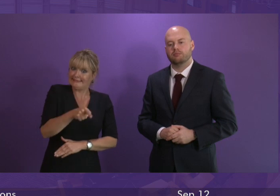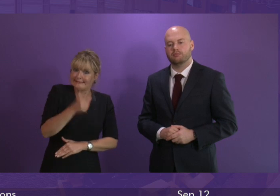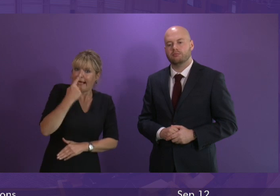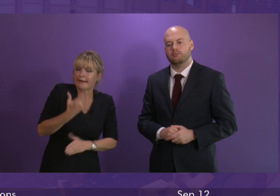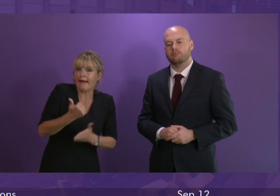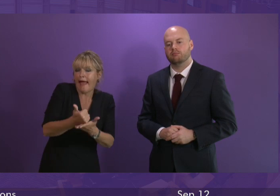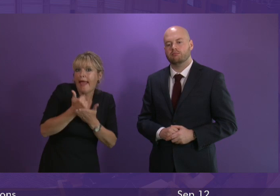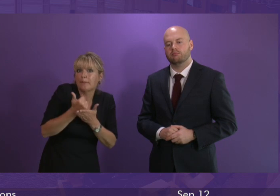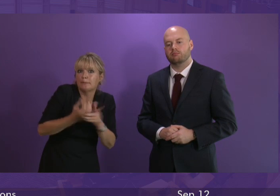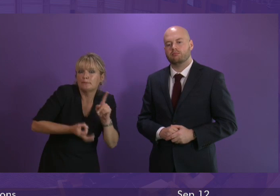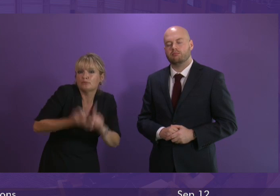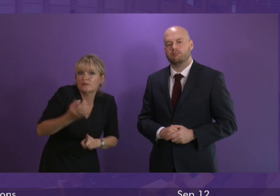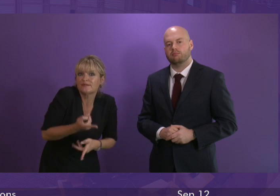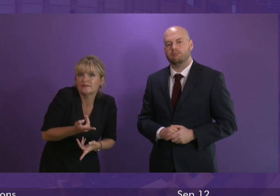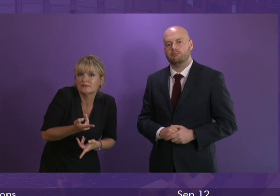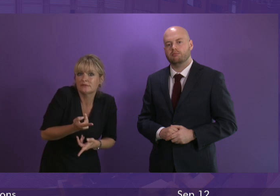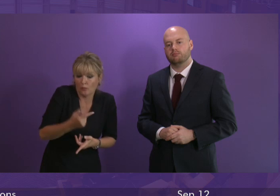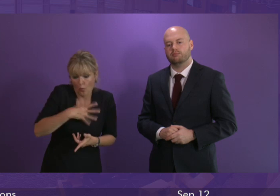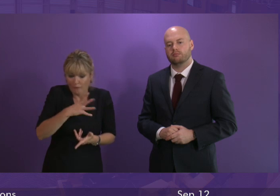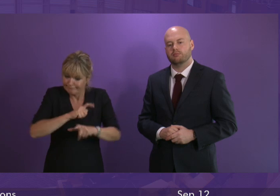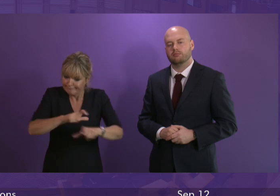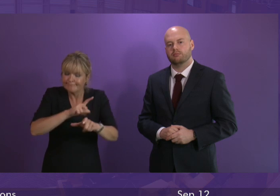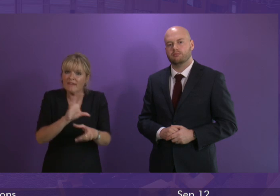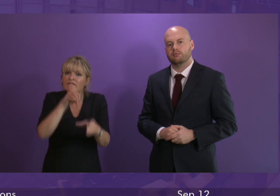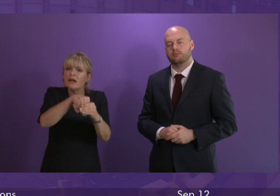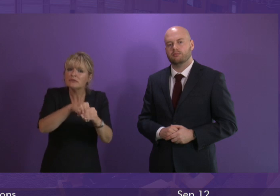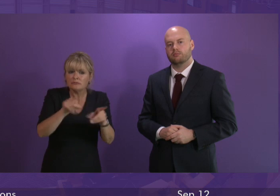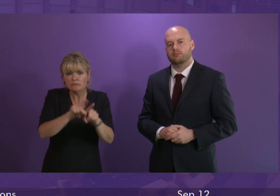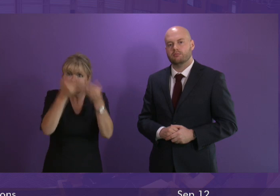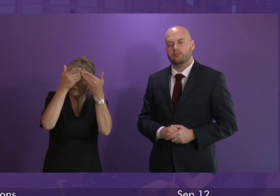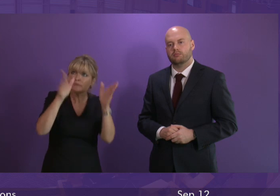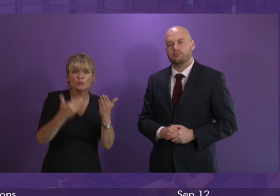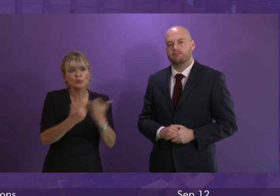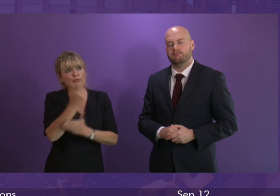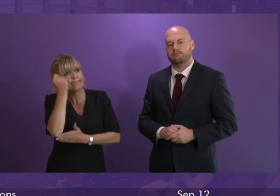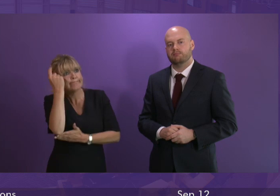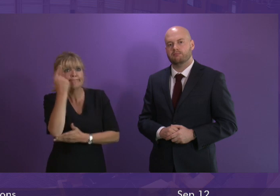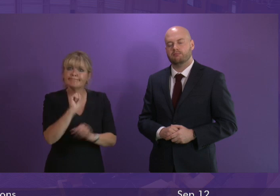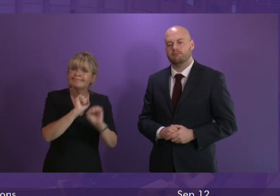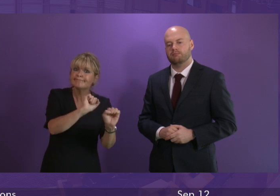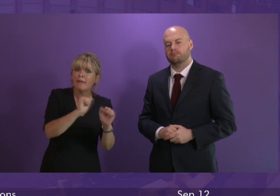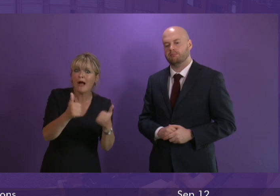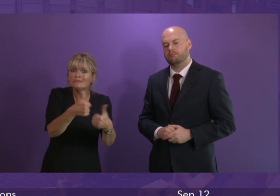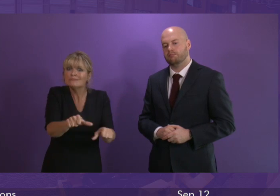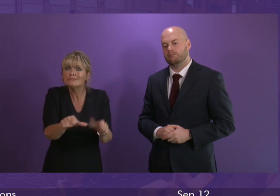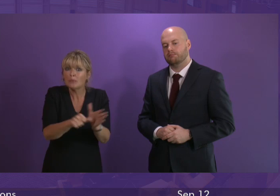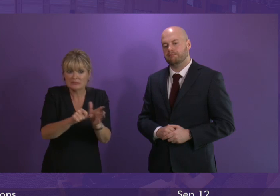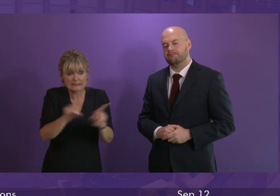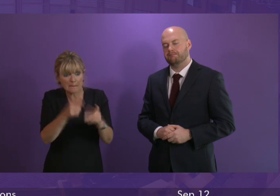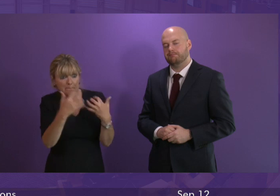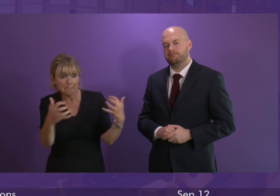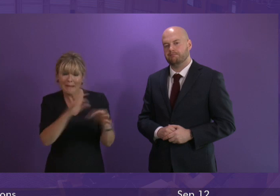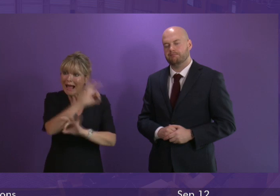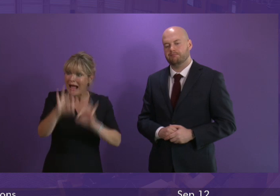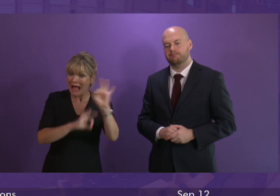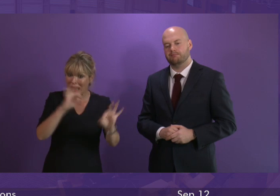a difference so we will continue to make the investment and to be open to new approaches and I would encourage everybody across the chamber to do likewise this is